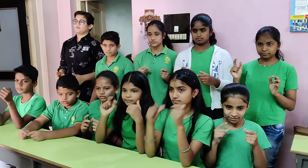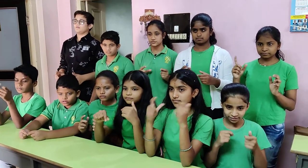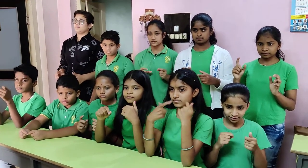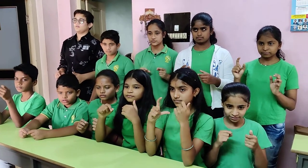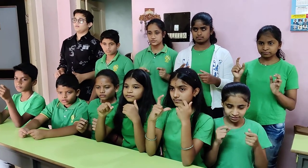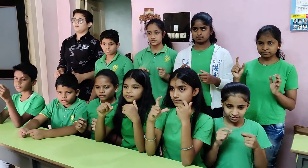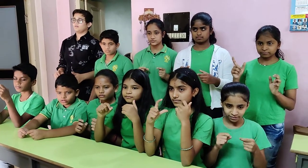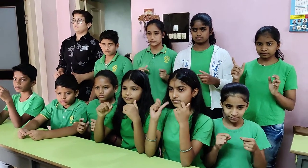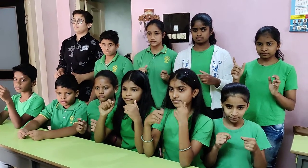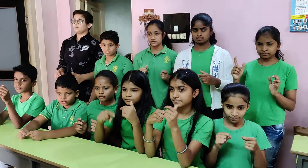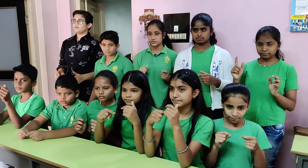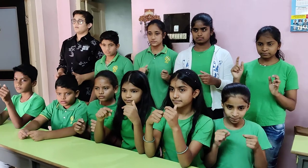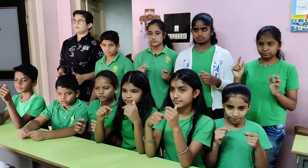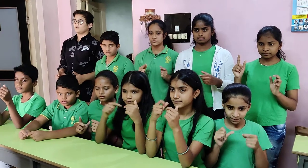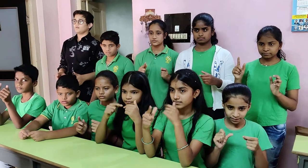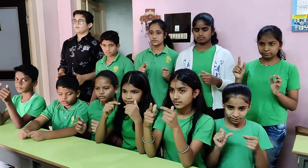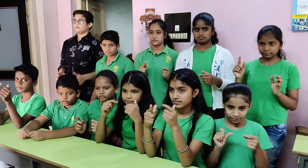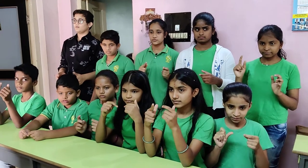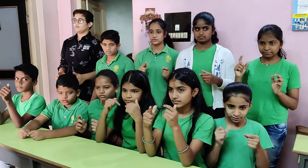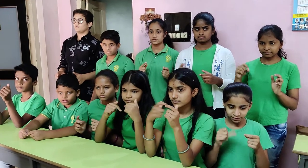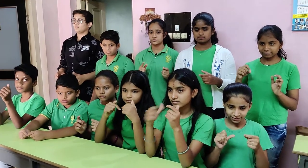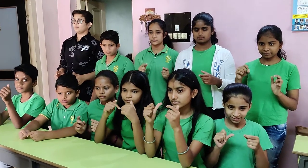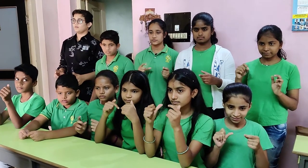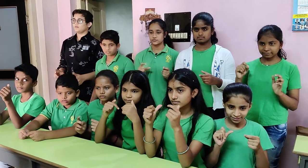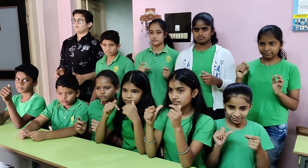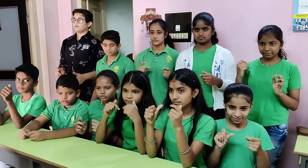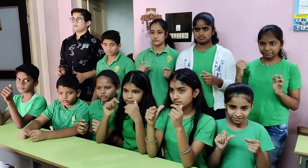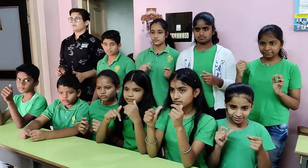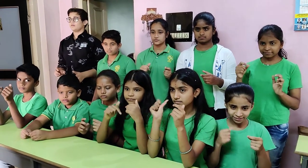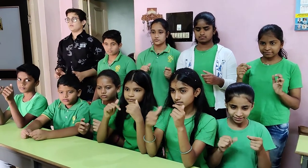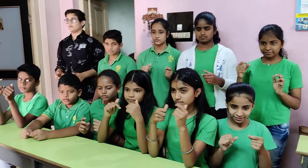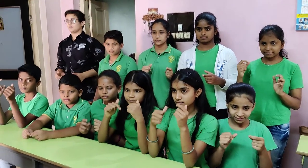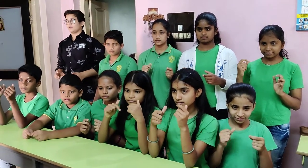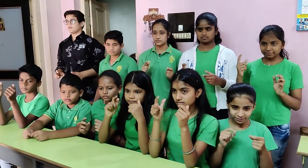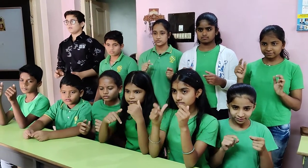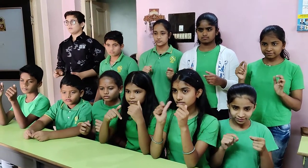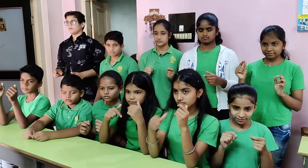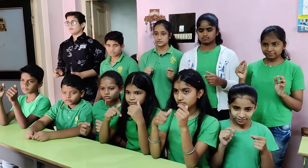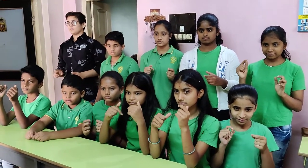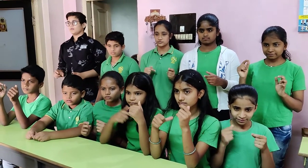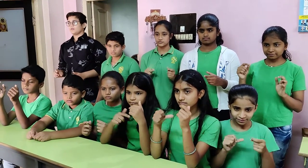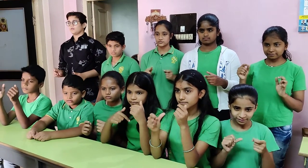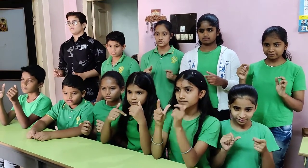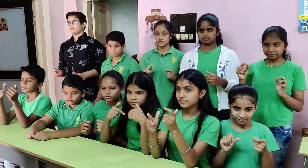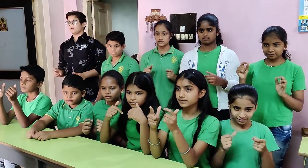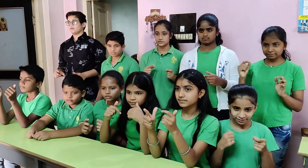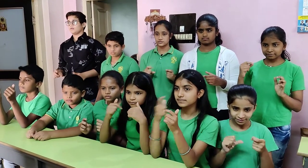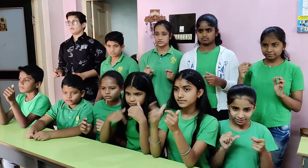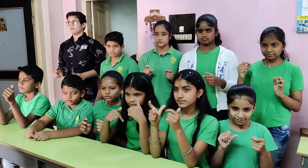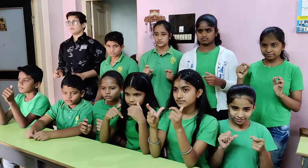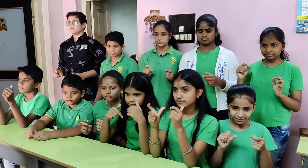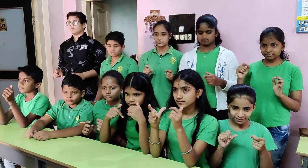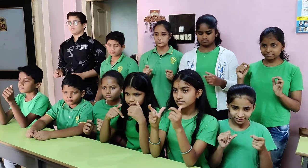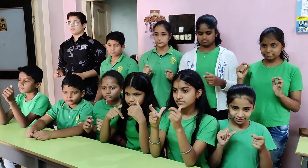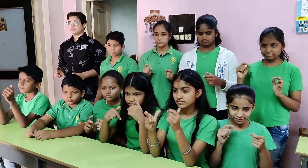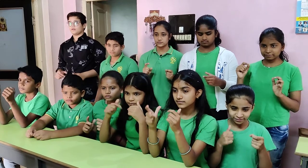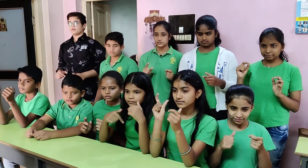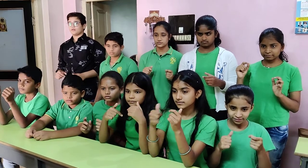9, 5, 1, less 2, 4, 7, 1, less 4, 3,